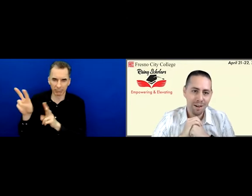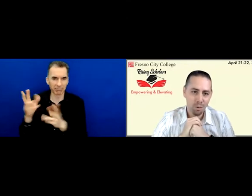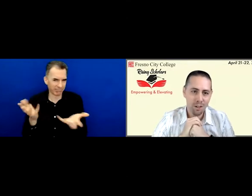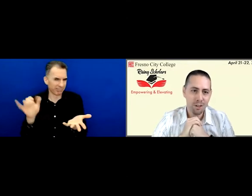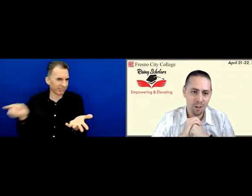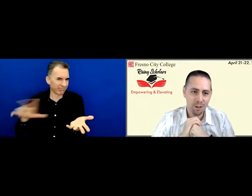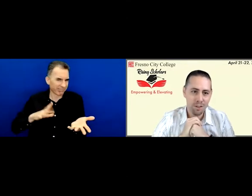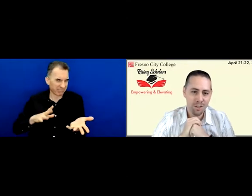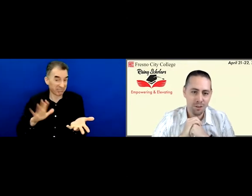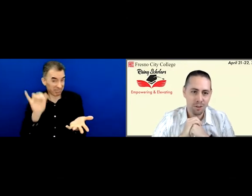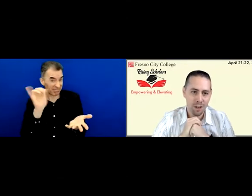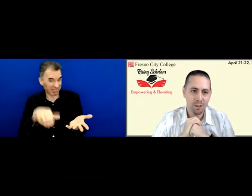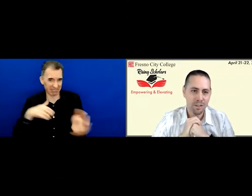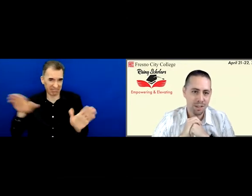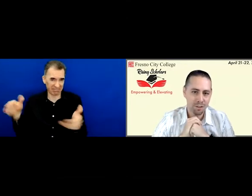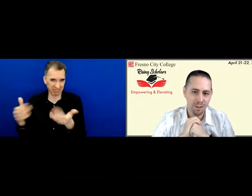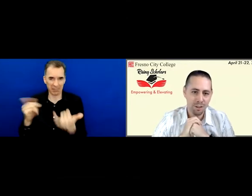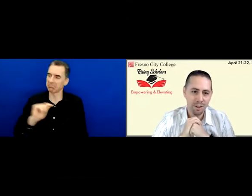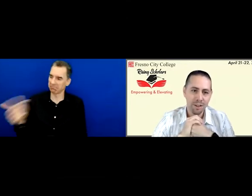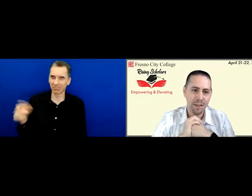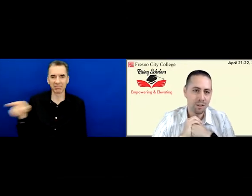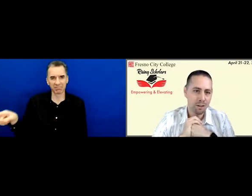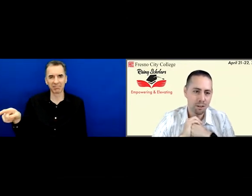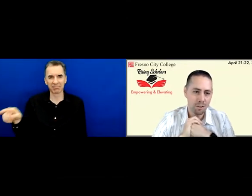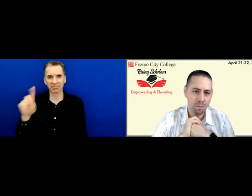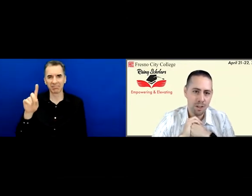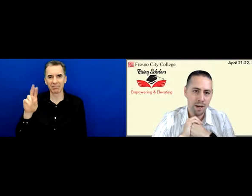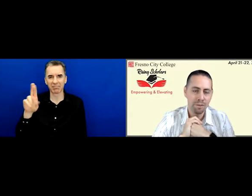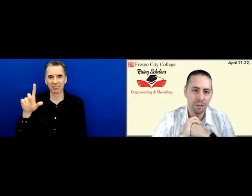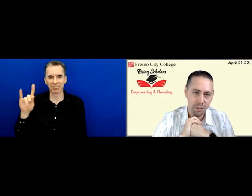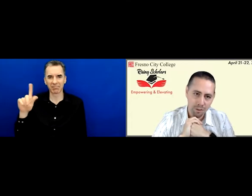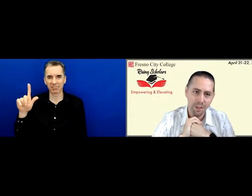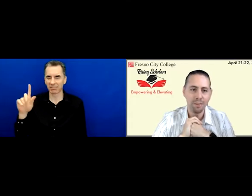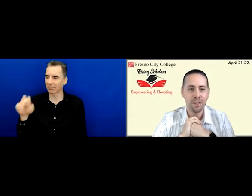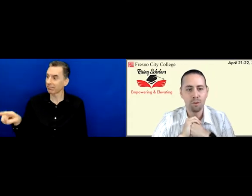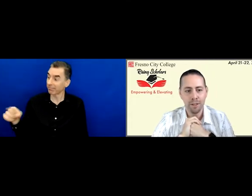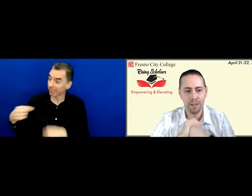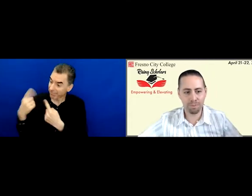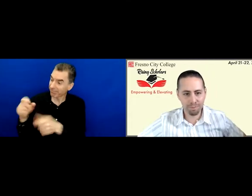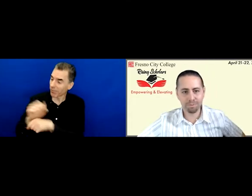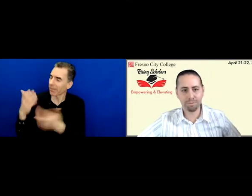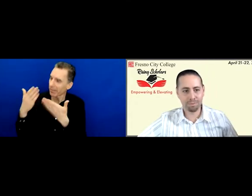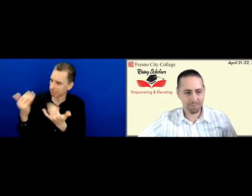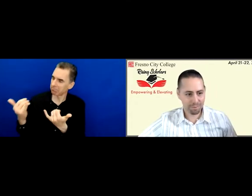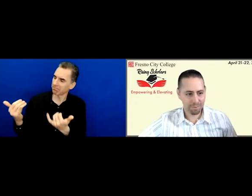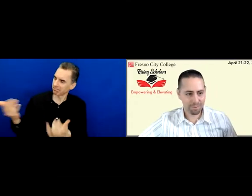I want to turn it over to Dr. Cassandra Little. Thank you, Dr. Little, so much for everything you do, and thank you for being here.